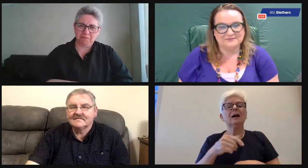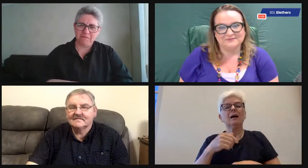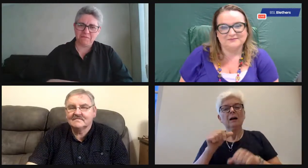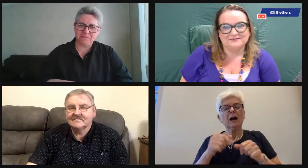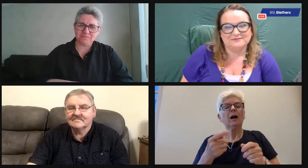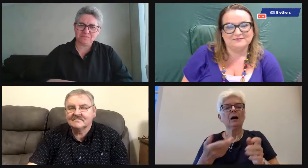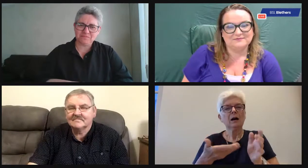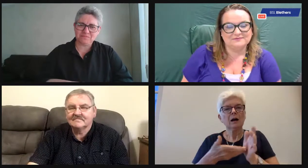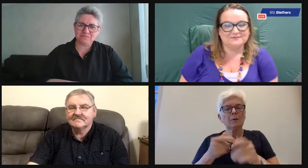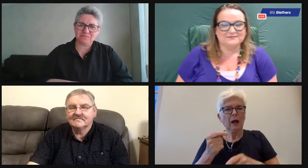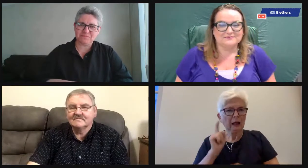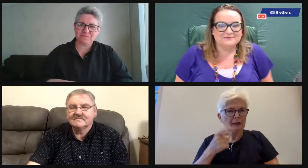logo on. Yeah.